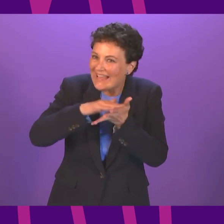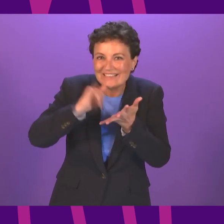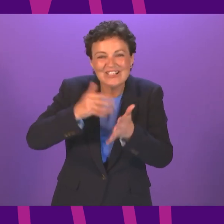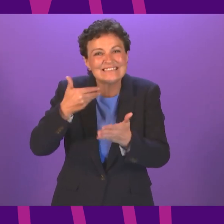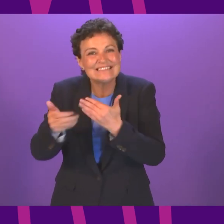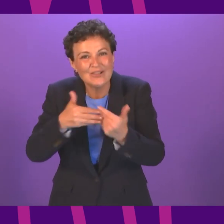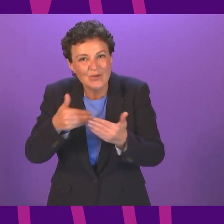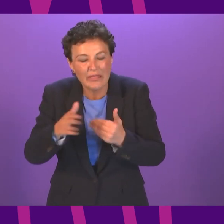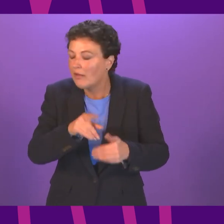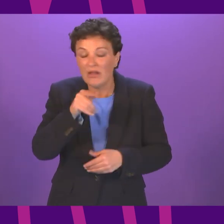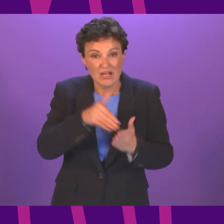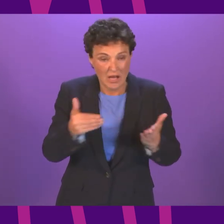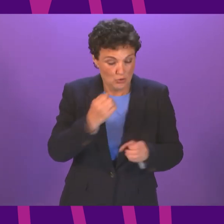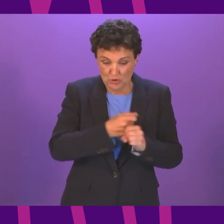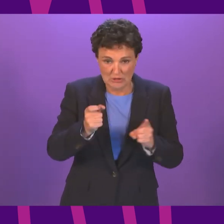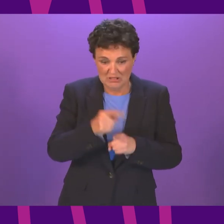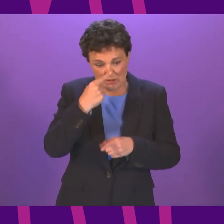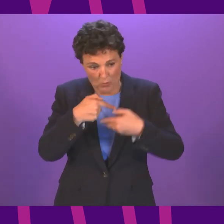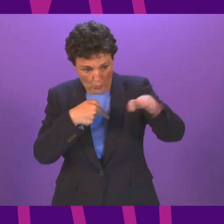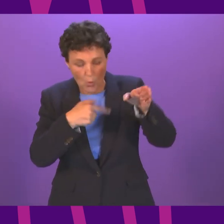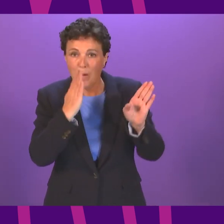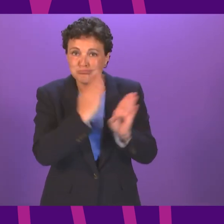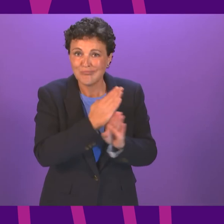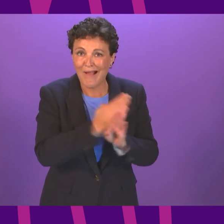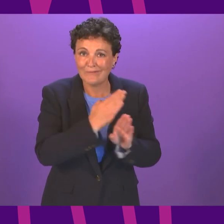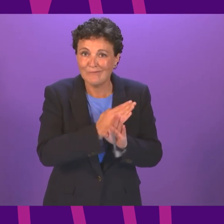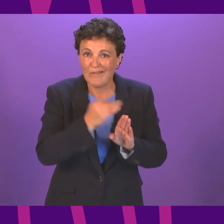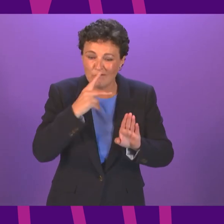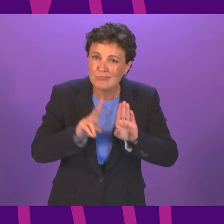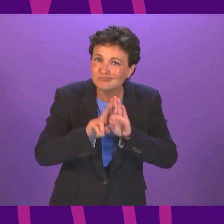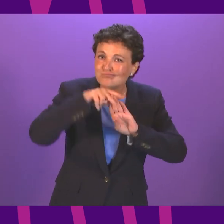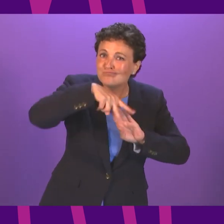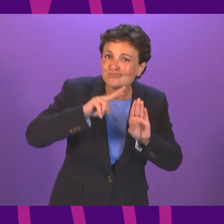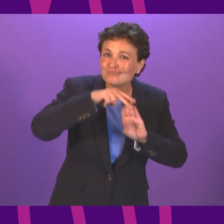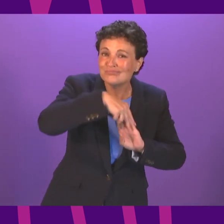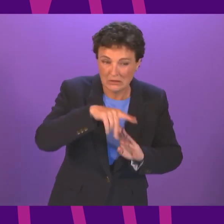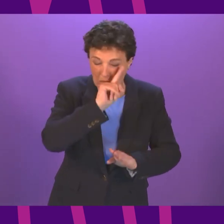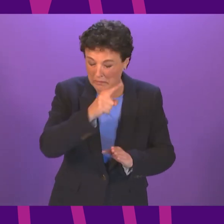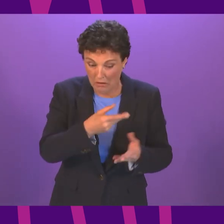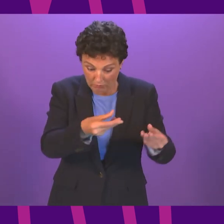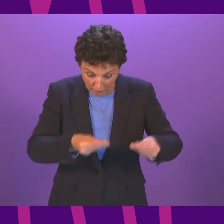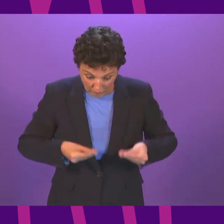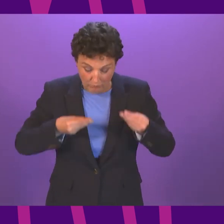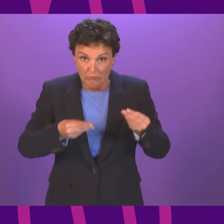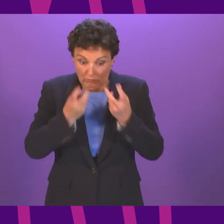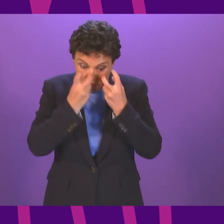sending them to the private sector instead. Where bills for simple procedures can stretch into hundreds of pounds. After a tough financial